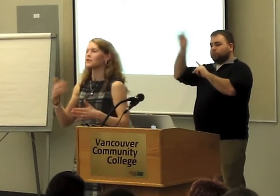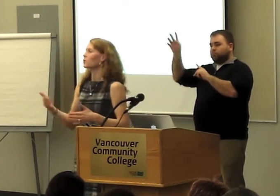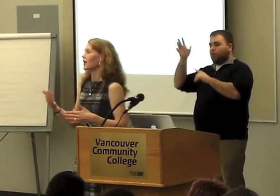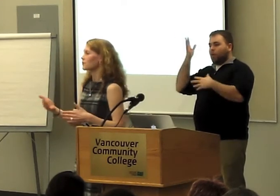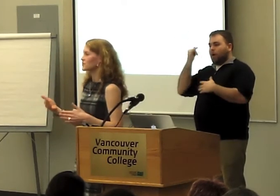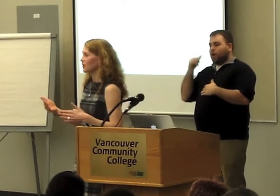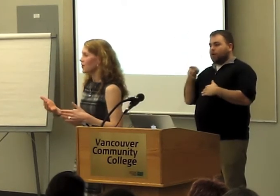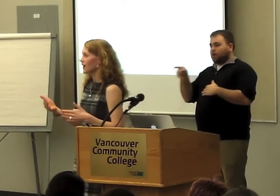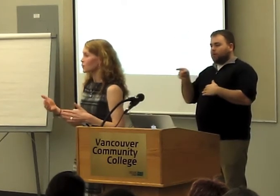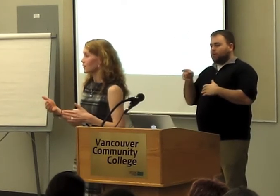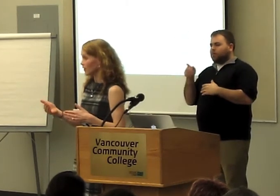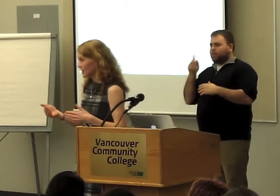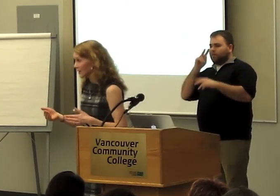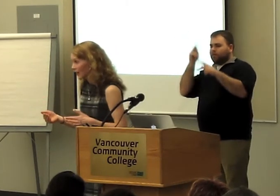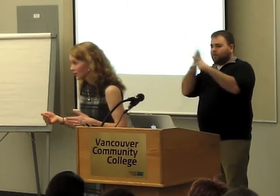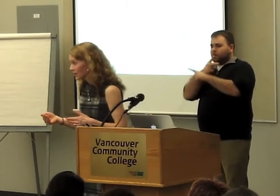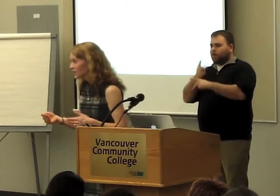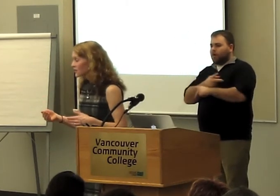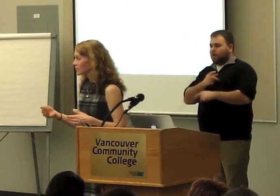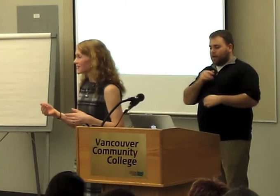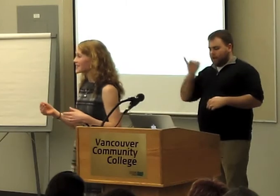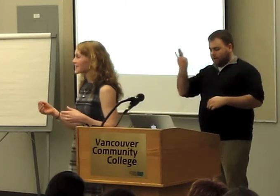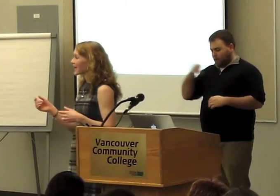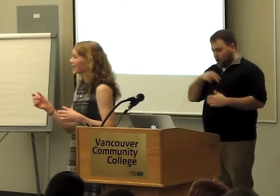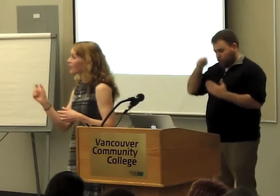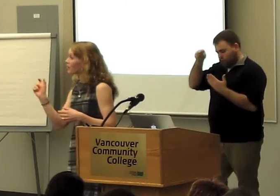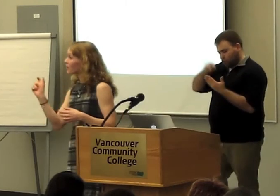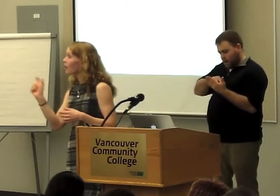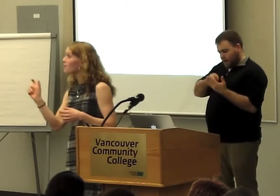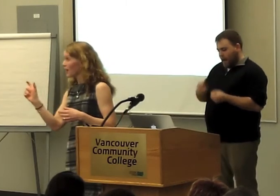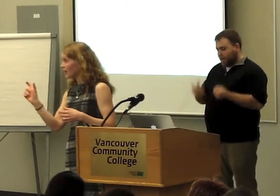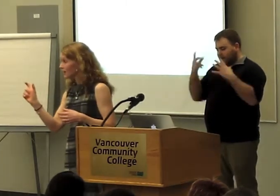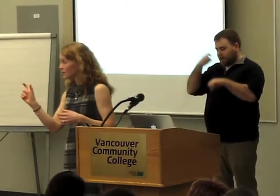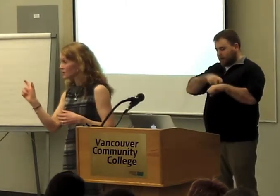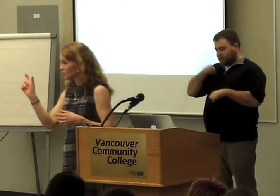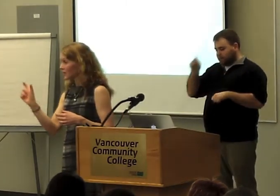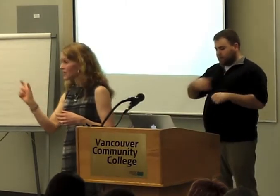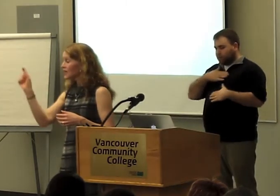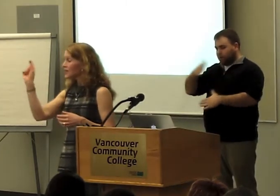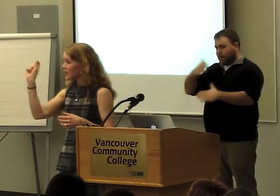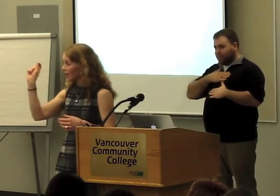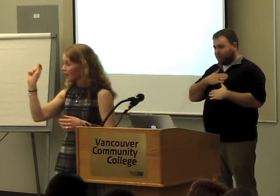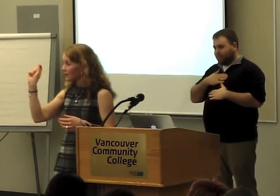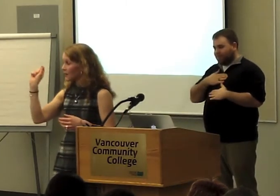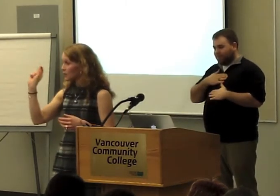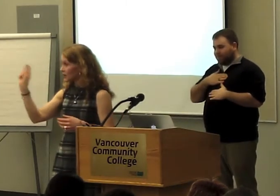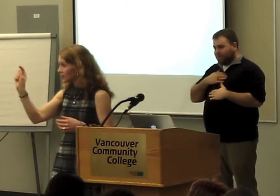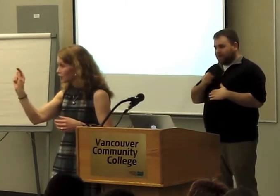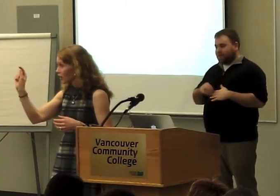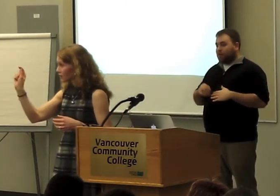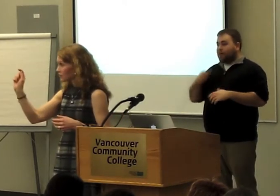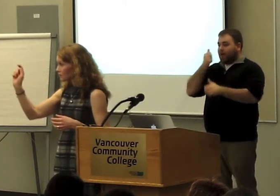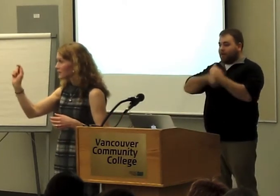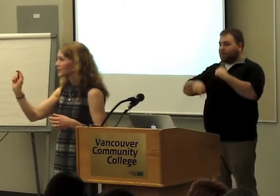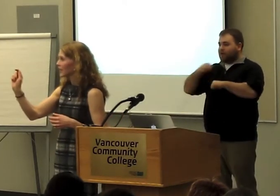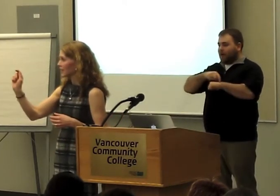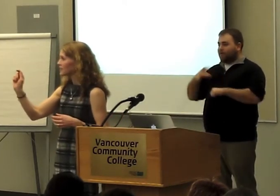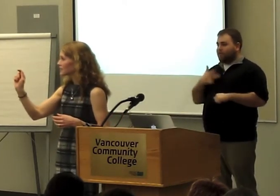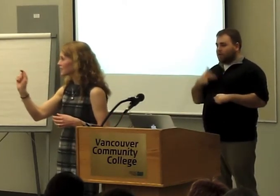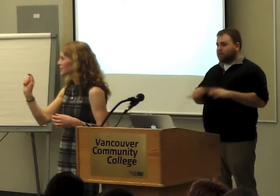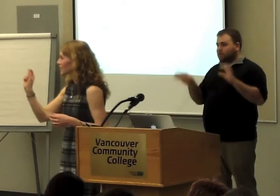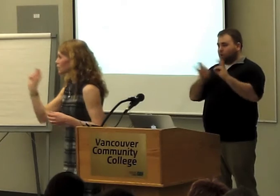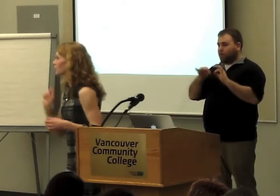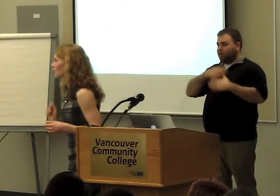indicate how much breath was required when reading aloud. So to indicate a comma, which is Greek, he put a little dot, sort of